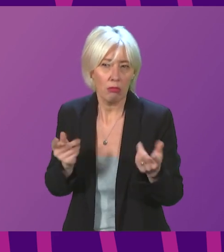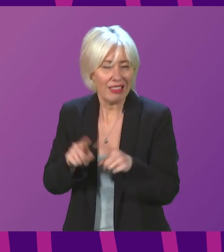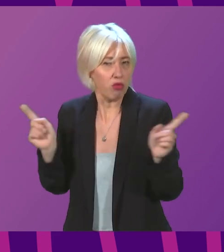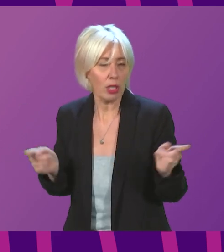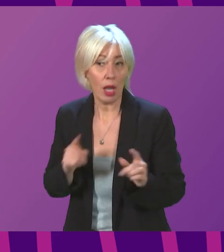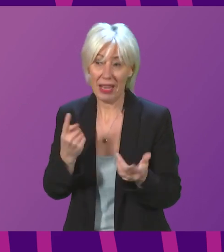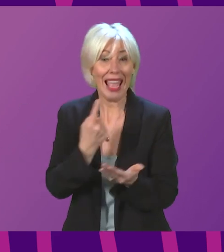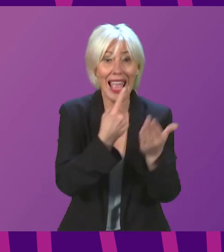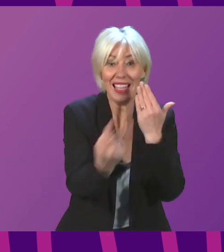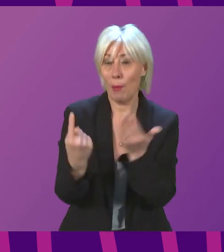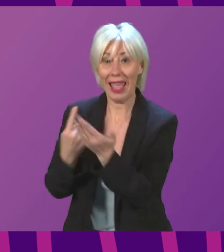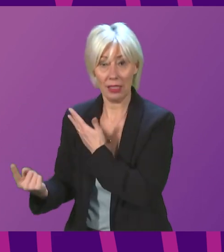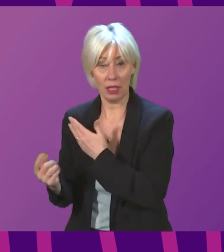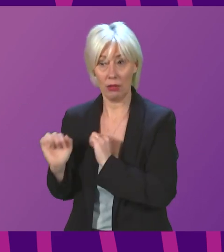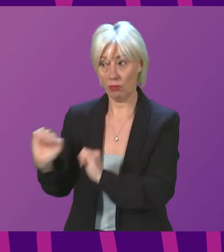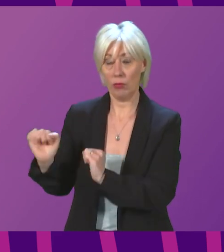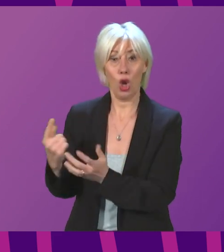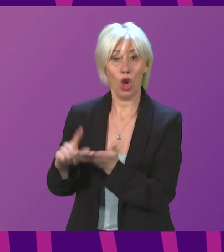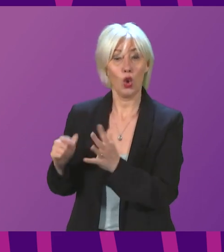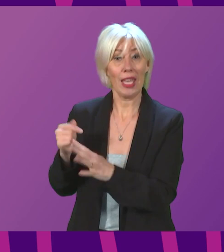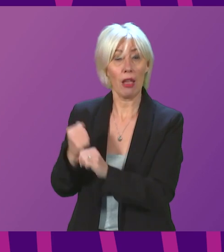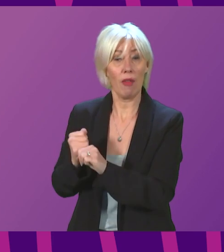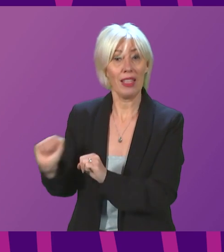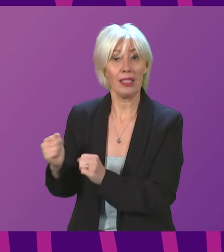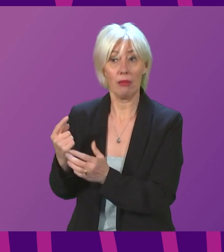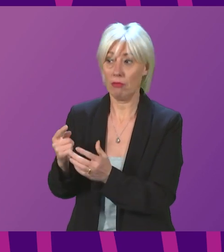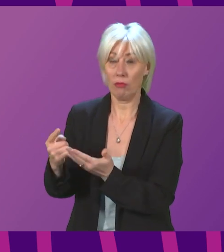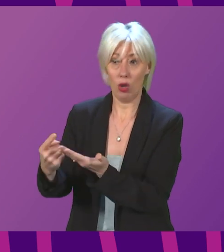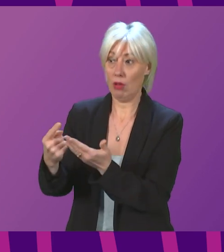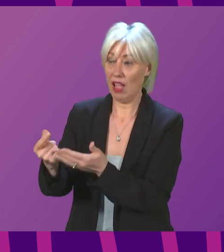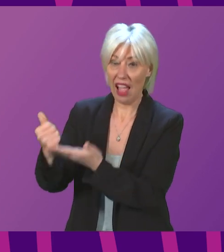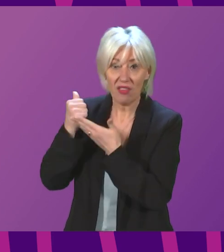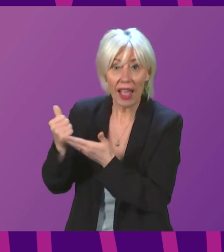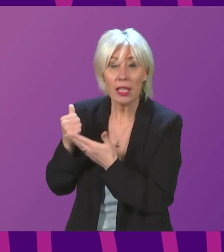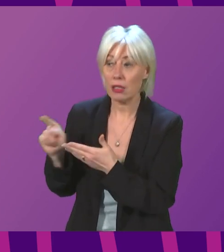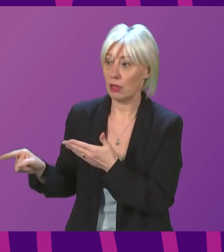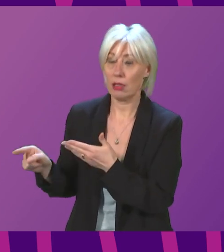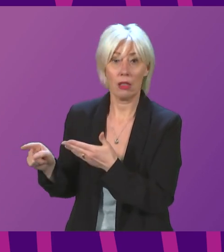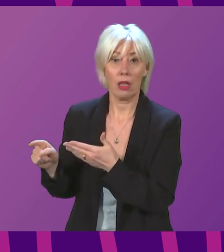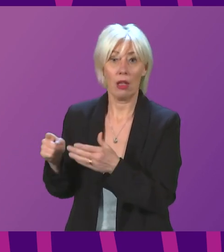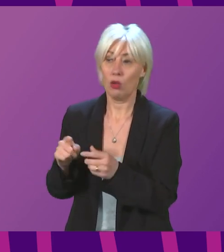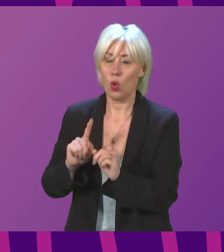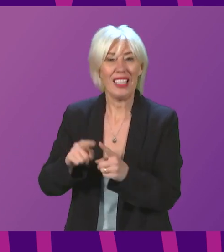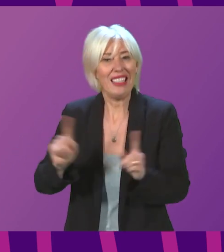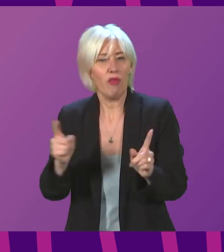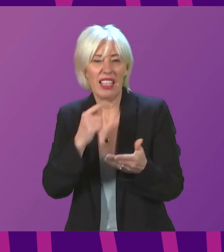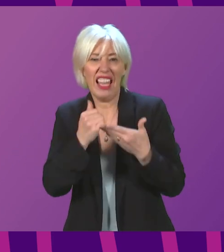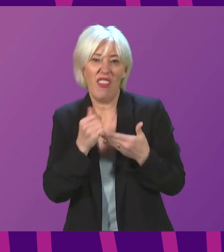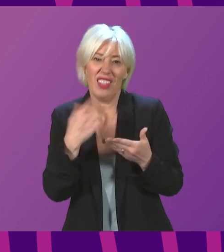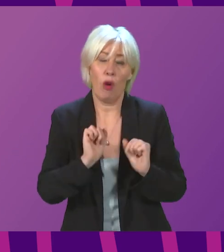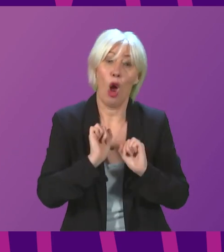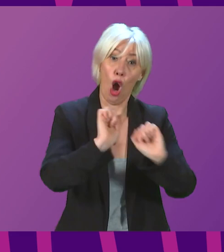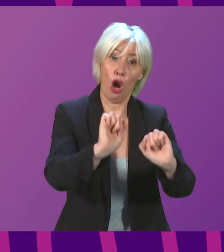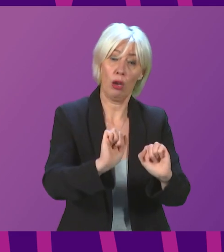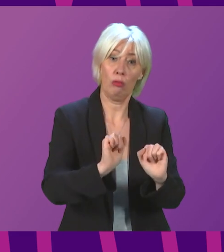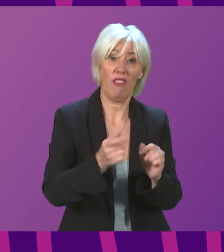independent advisers, so if the UK Government are getting advice on self-isolation rules, what is the different advice the First Minister is getting from her